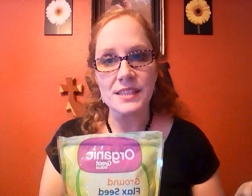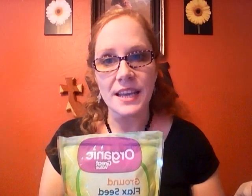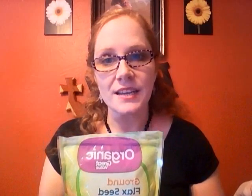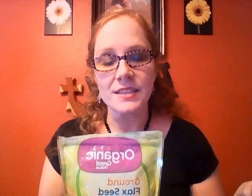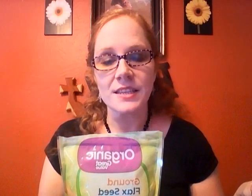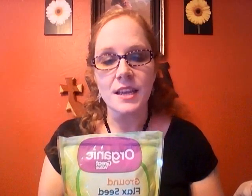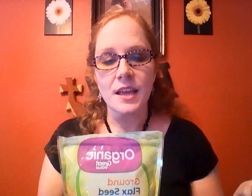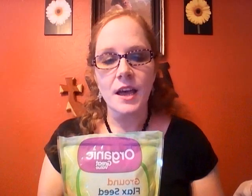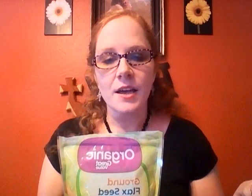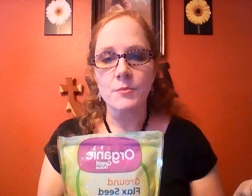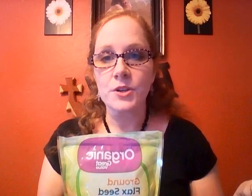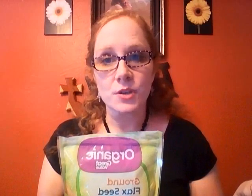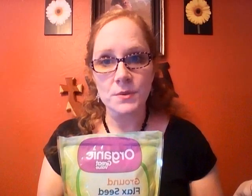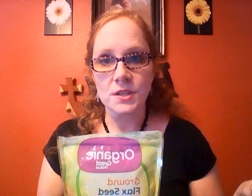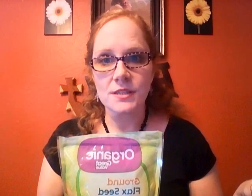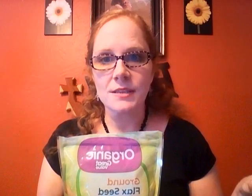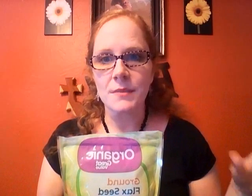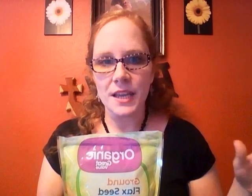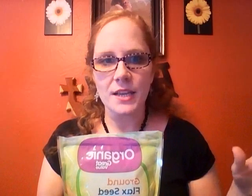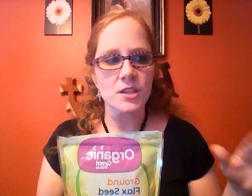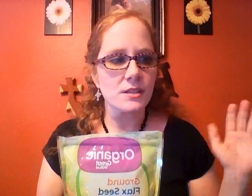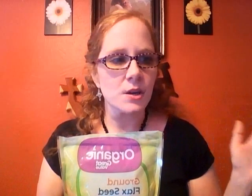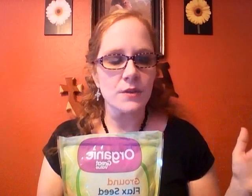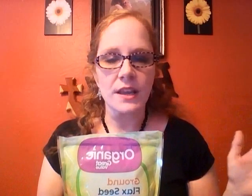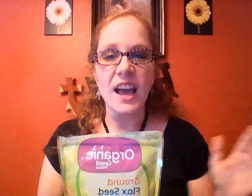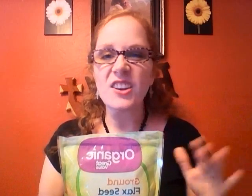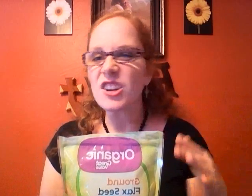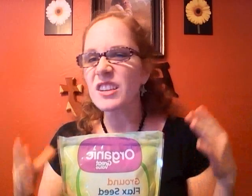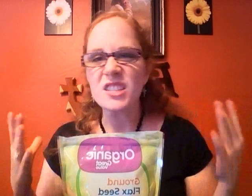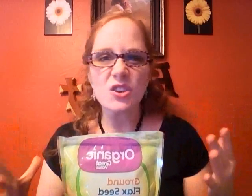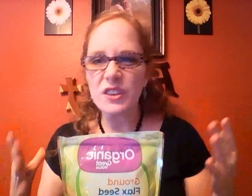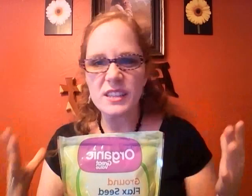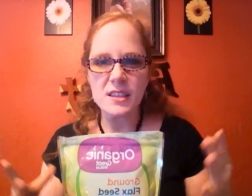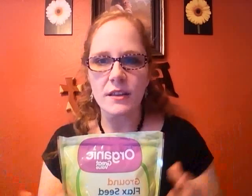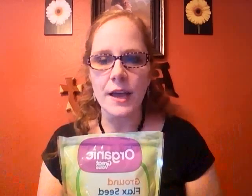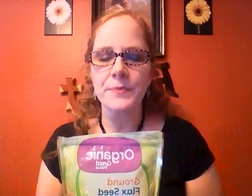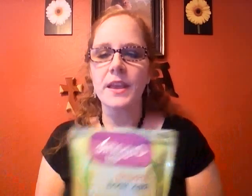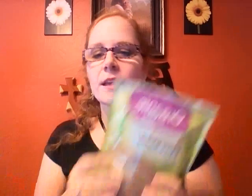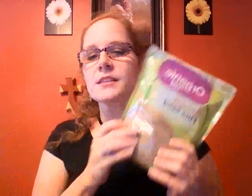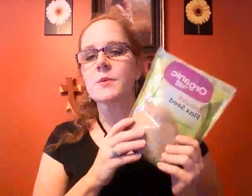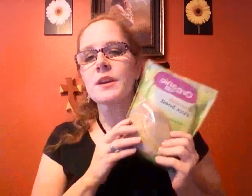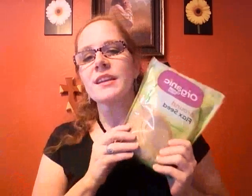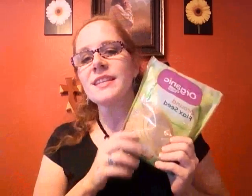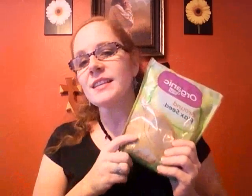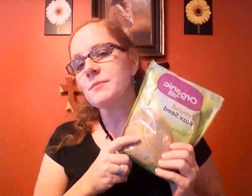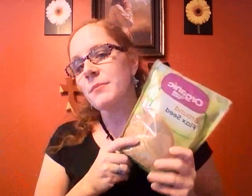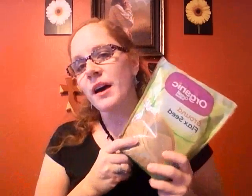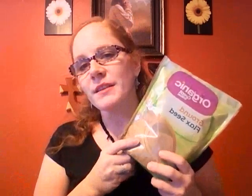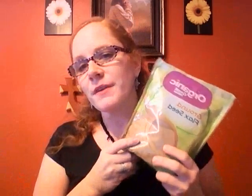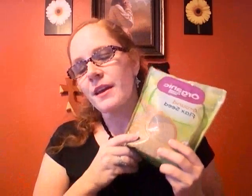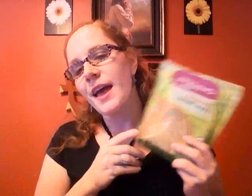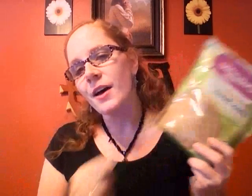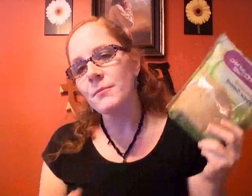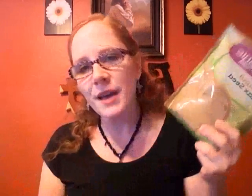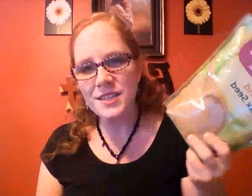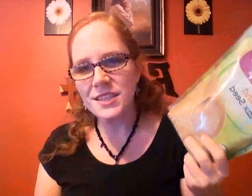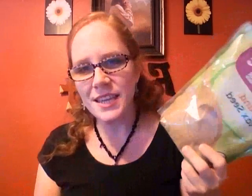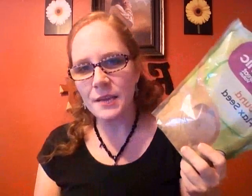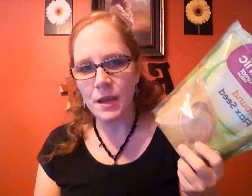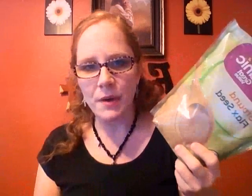and prescriptions and medications and over-the-counter and deodorants and all that so we're gonna test my body and find out how much a day my